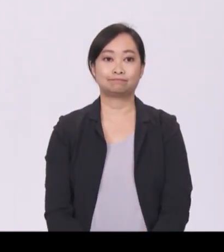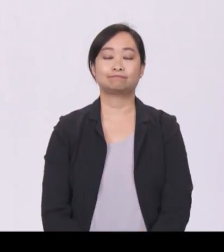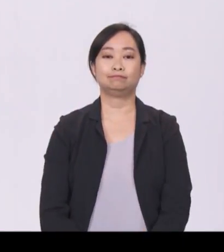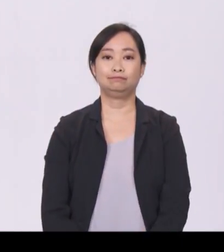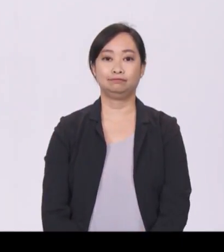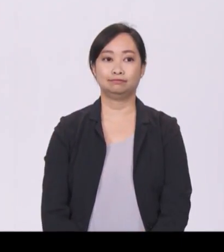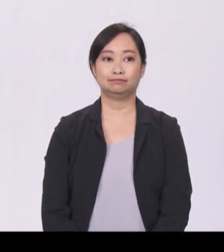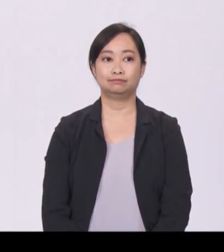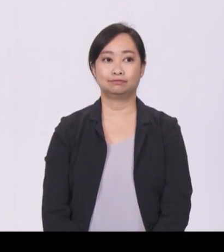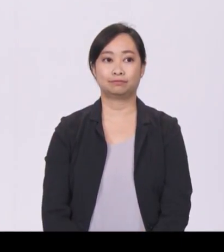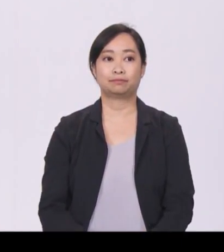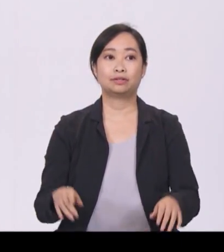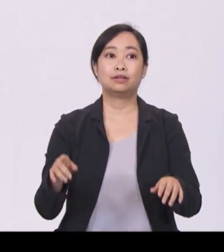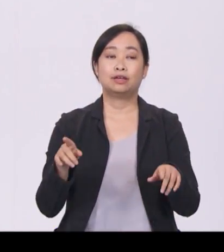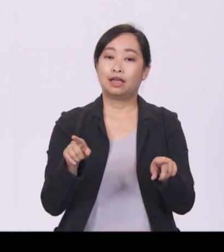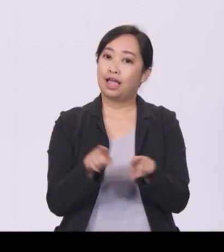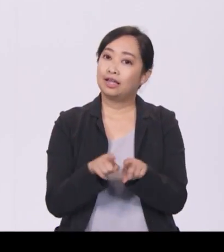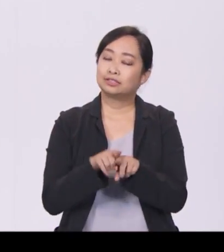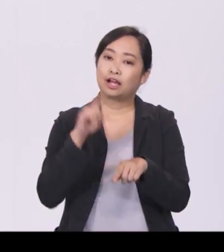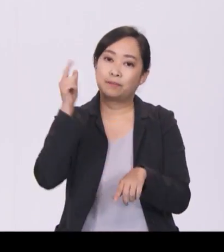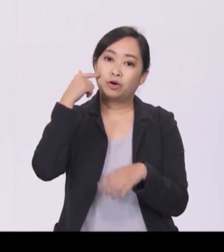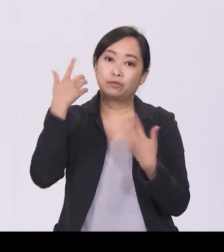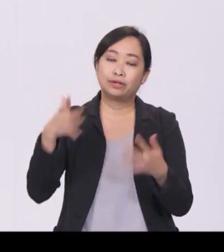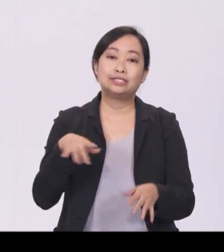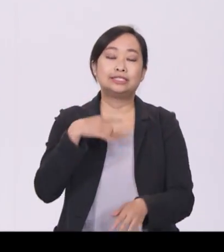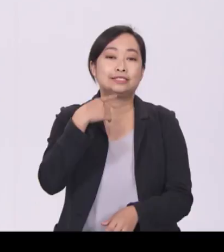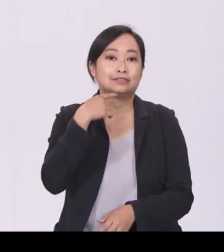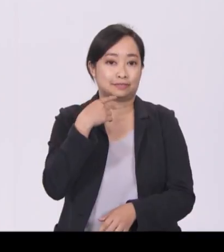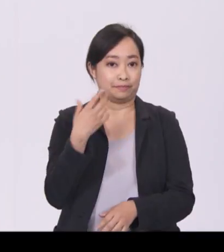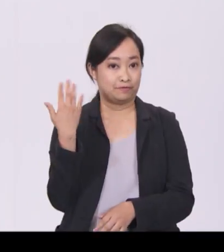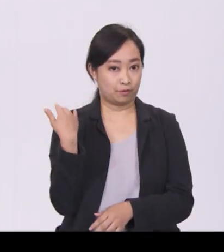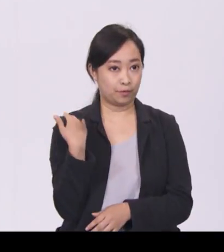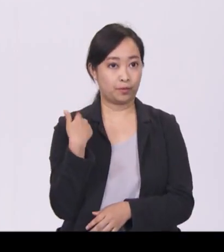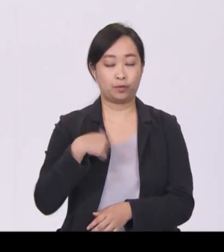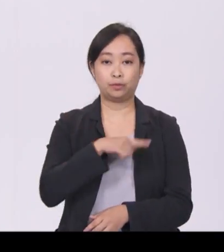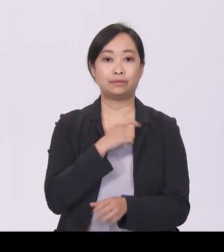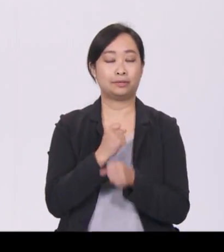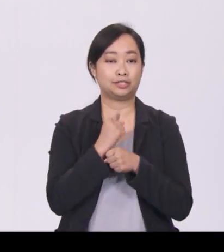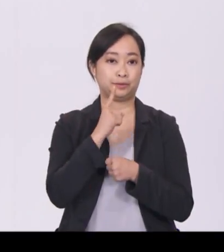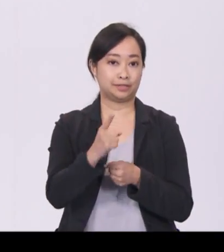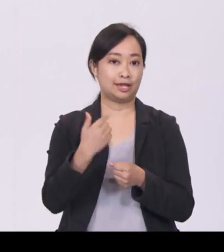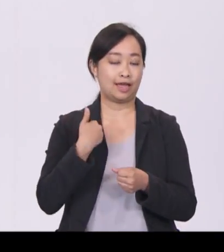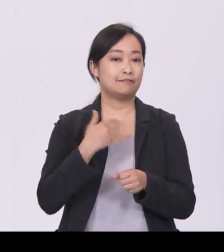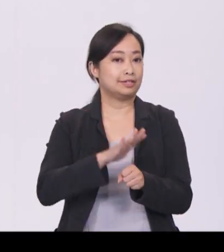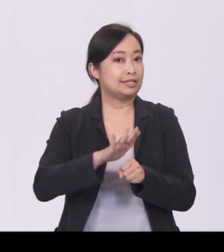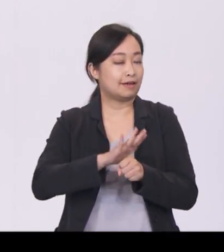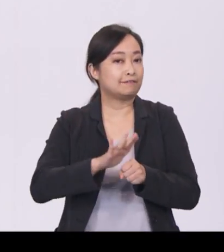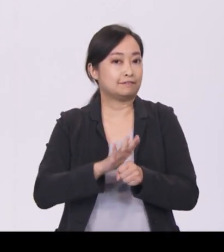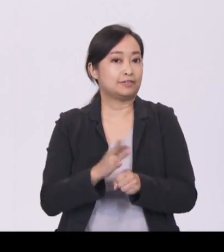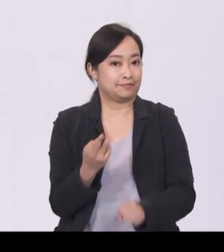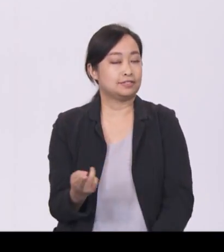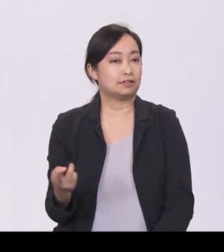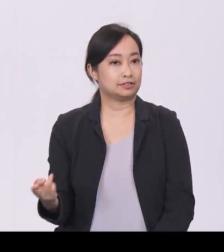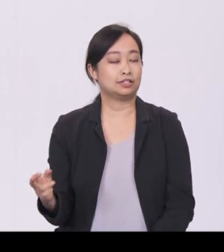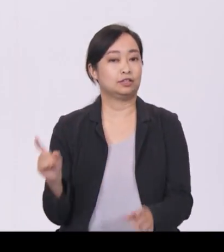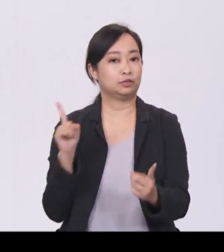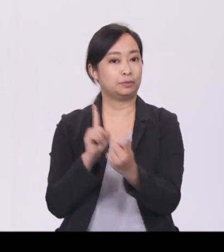As the Government has stated before, we have ensured that we have sufficient resources to meet our spending needs